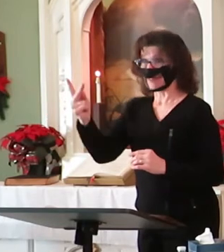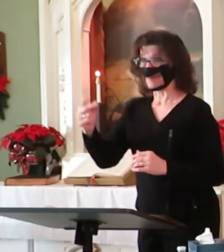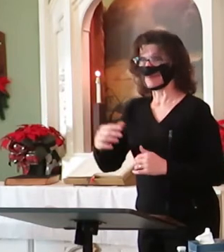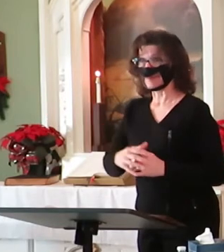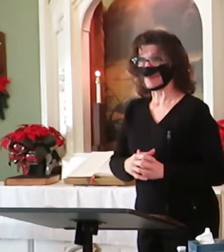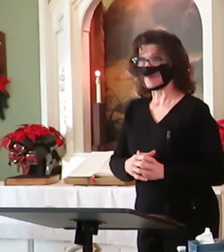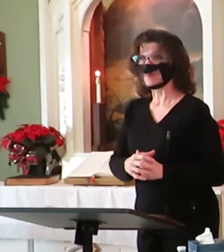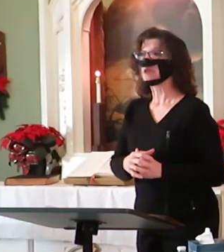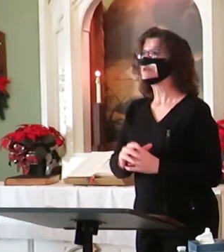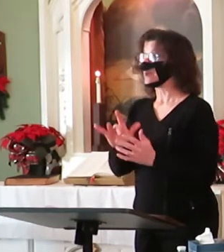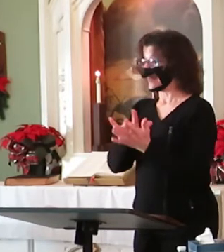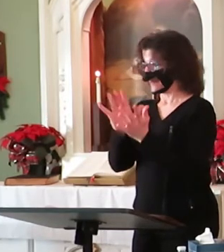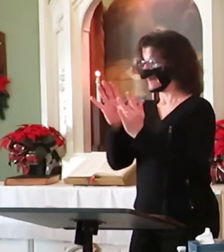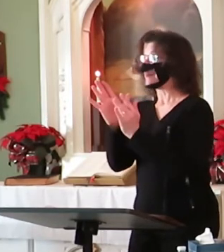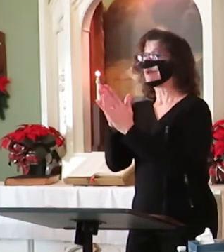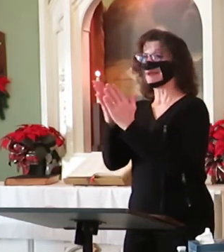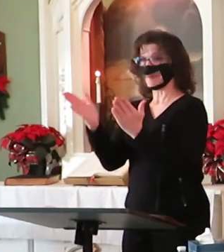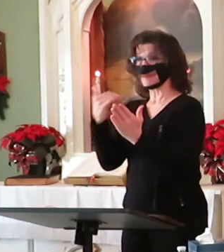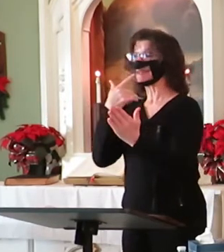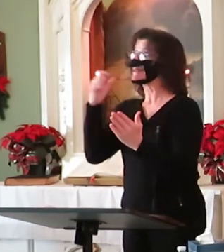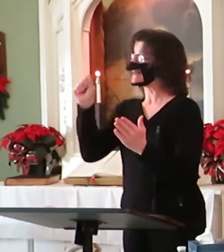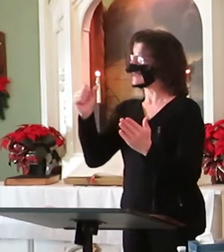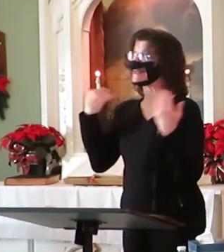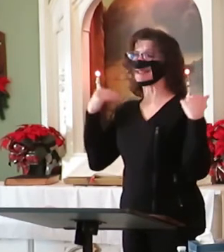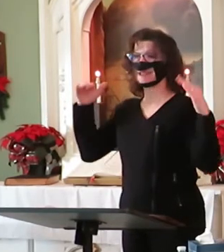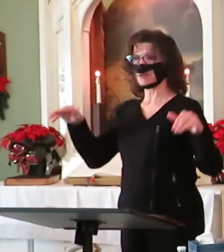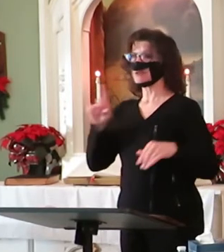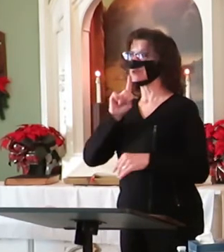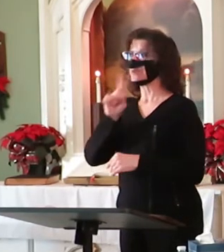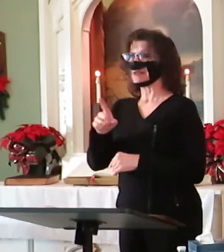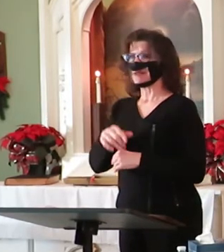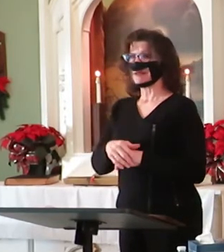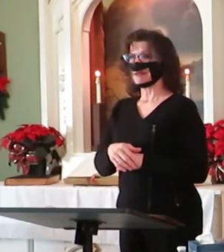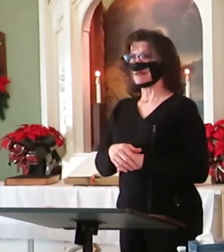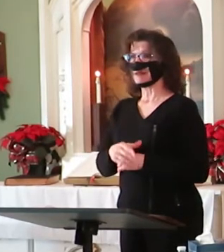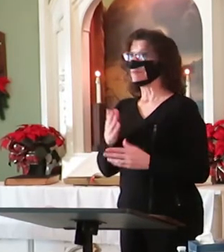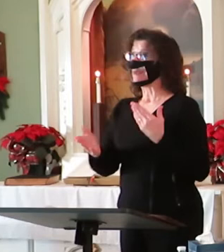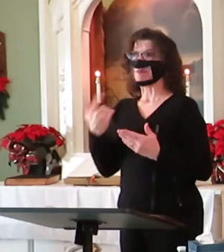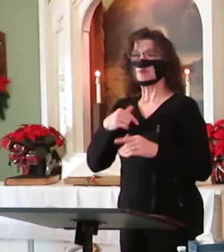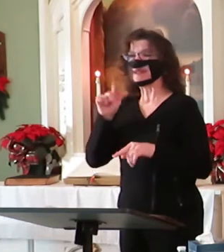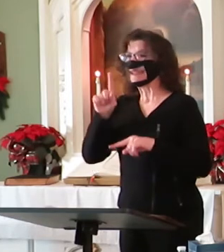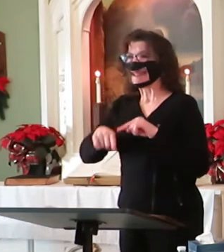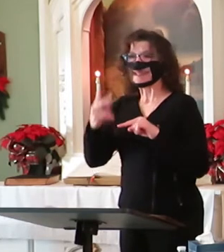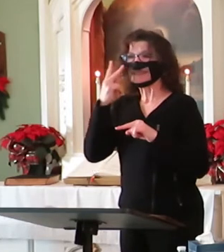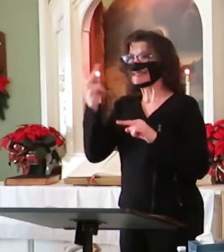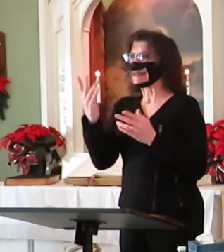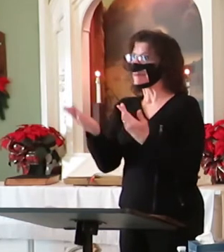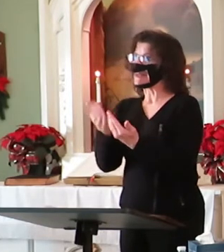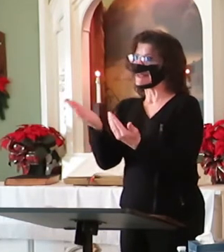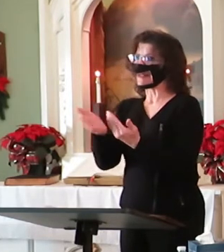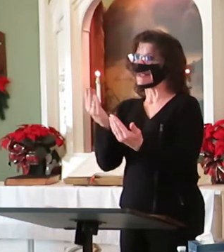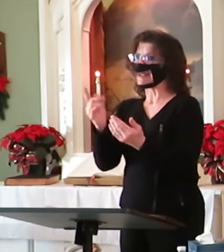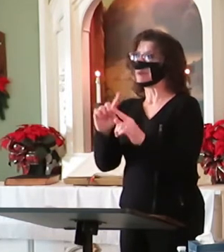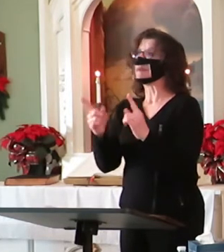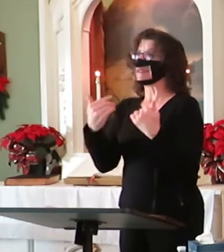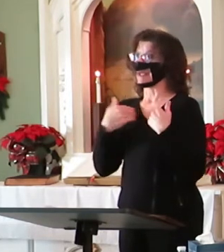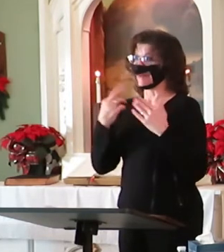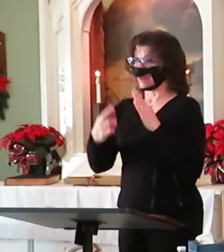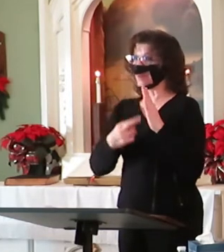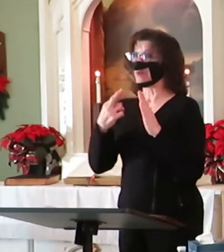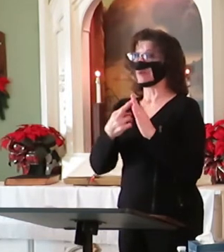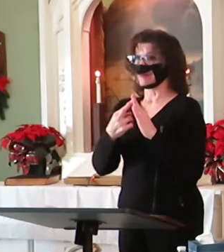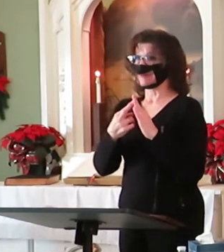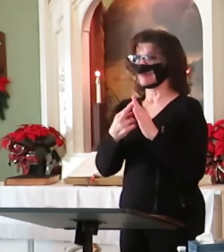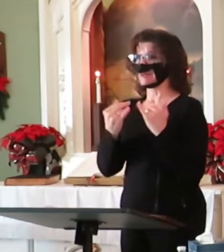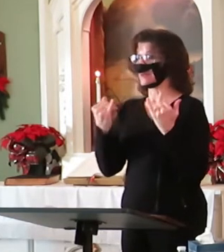says they are real, and they have an important role in God's love plan for this creation. Today, we light the